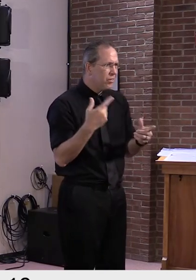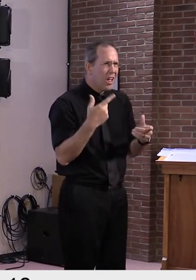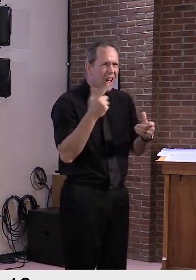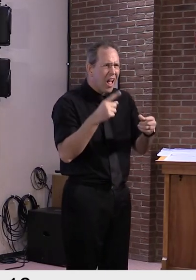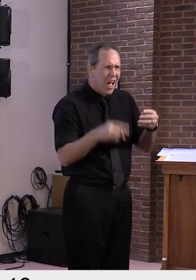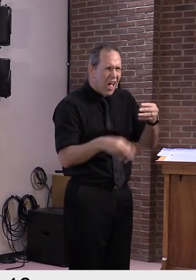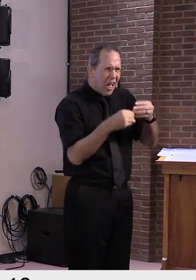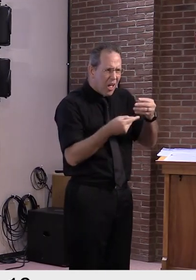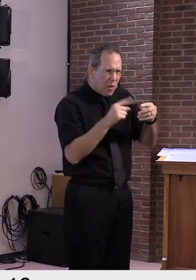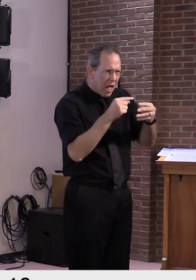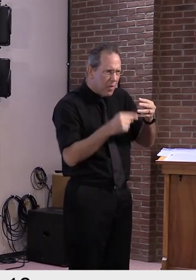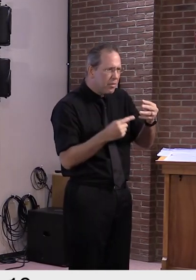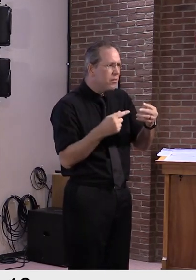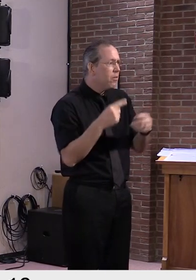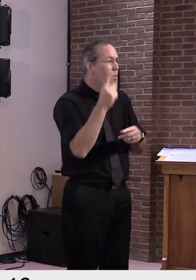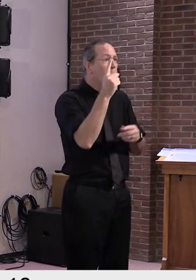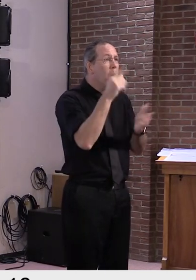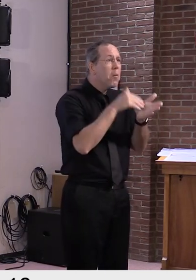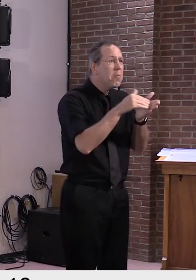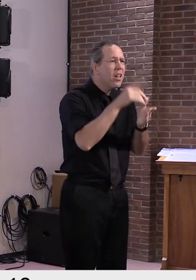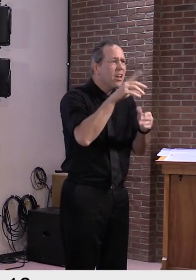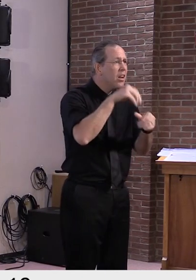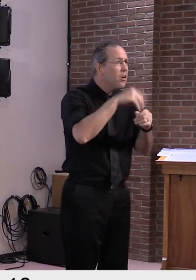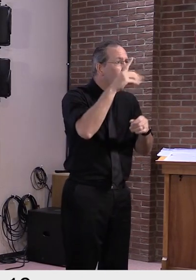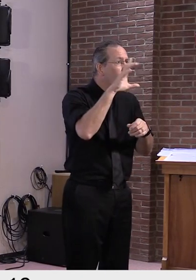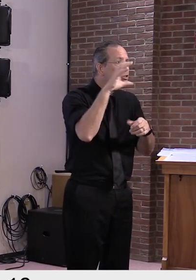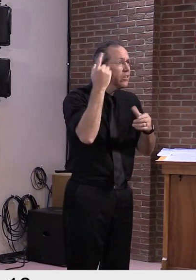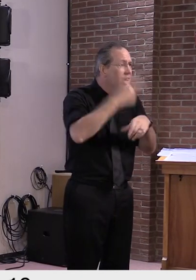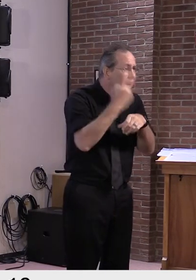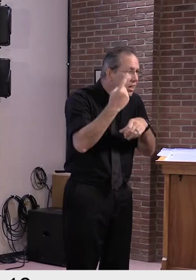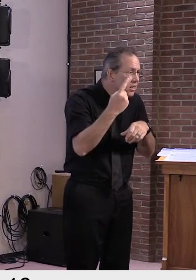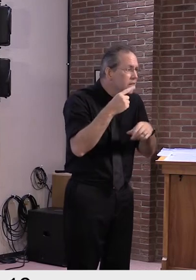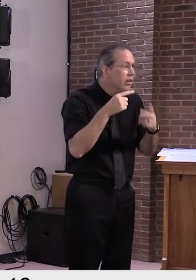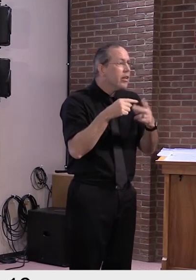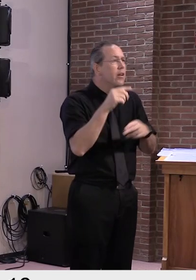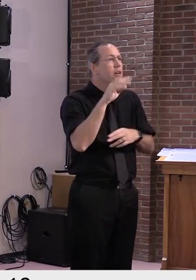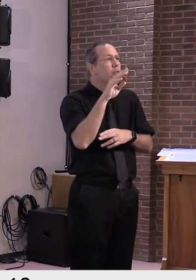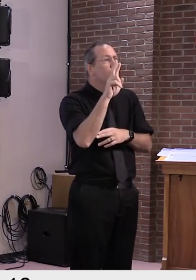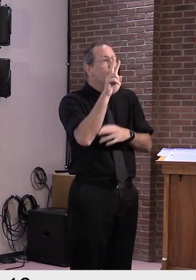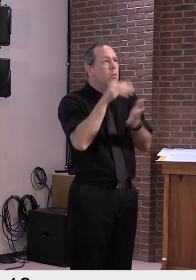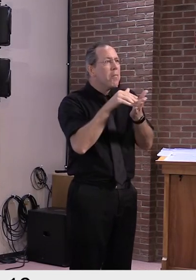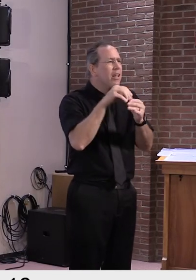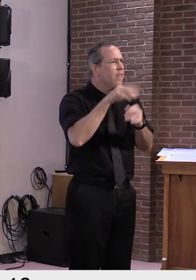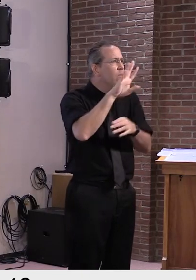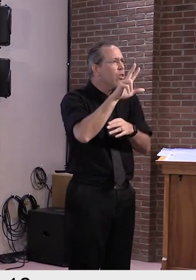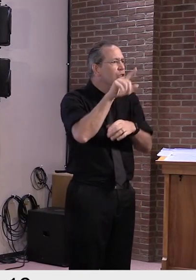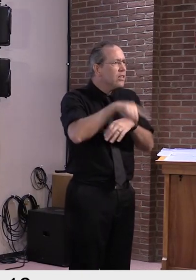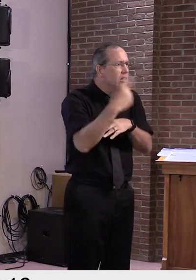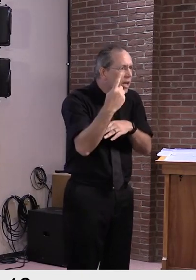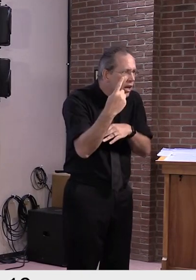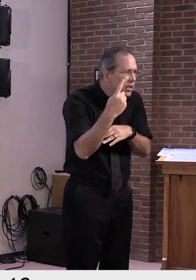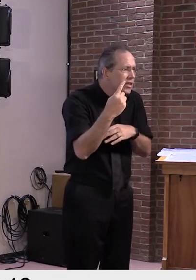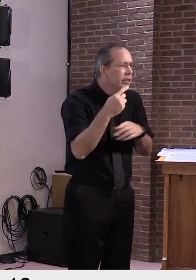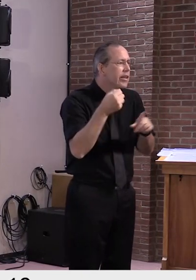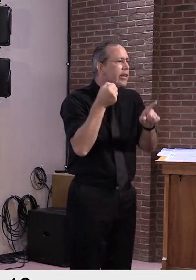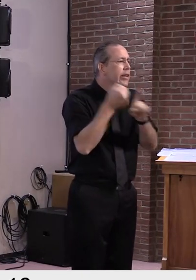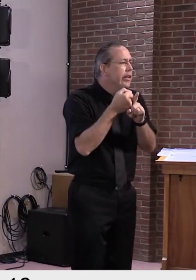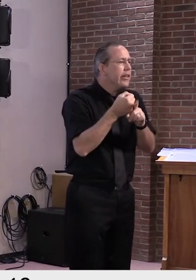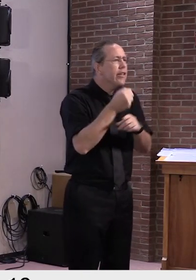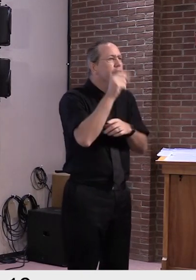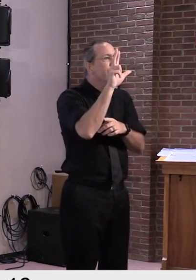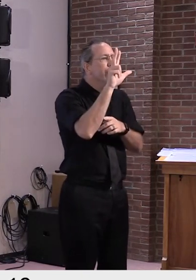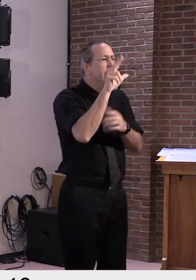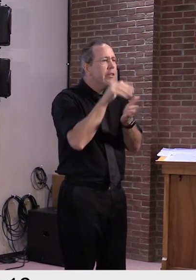additional 1 million cases. As discussed previously, it took us nearly 100 days to record our first 1 million COVID